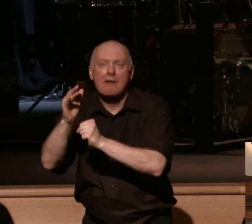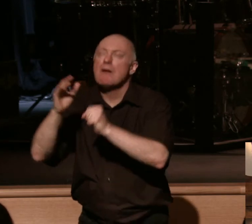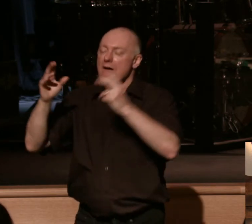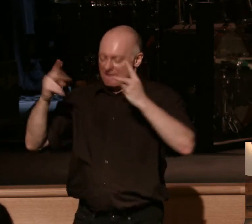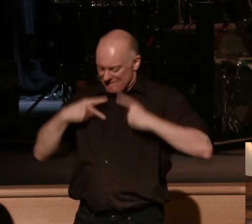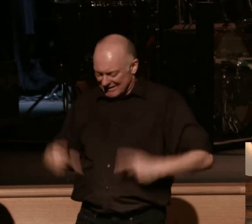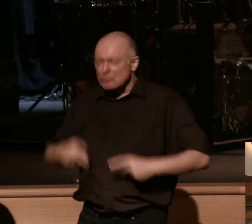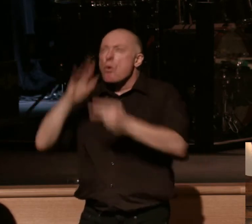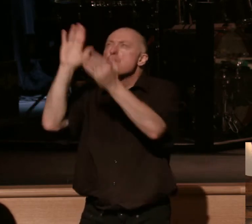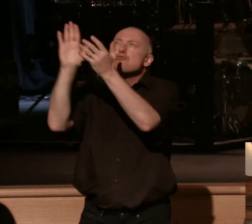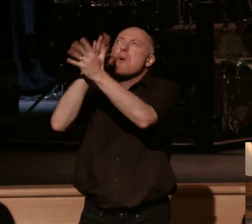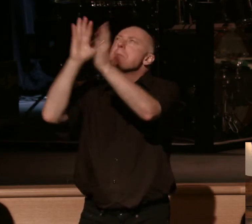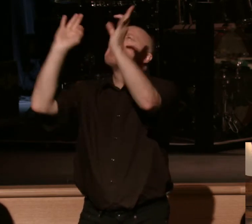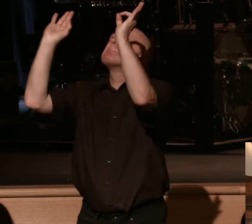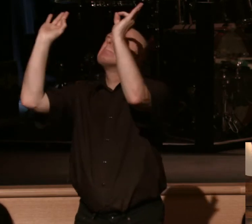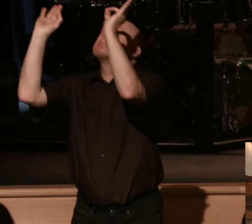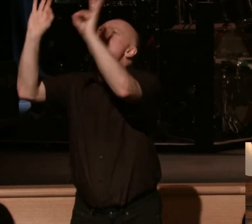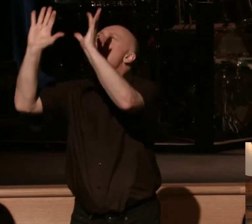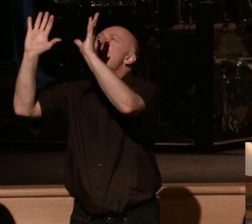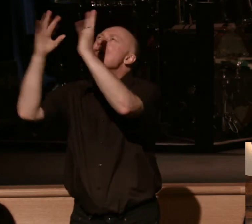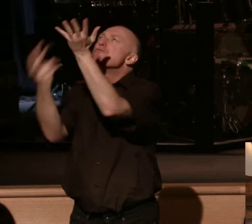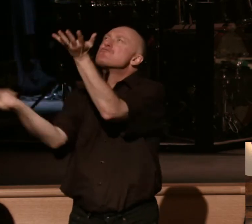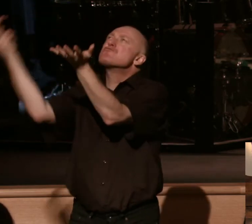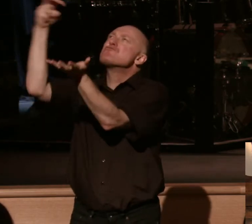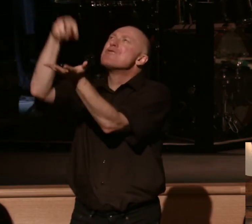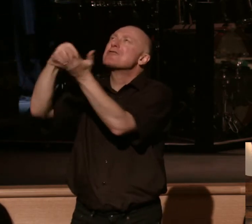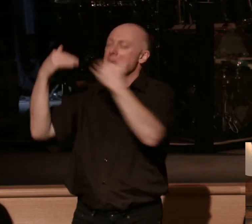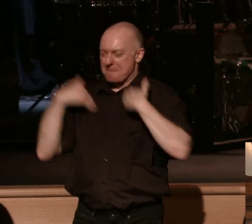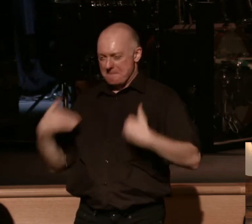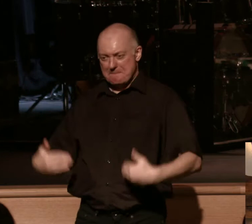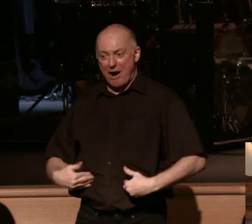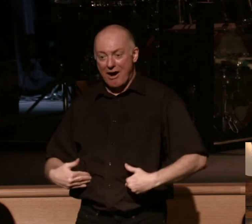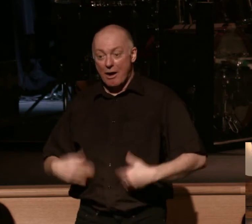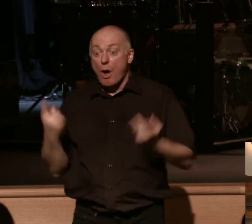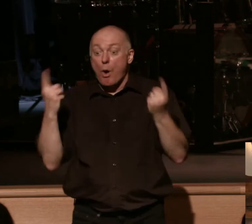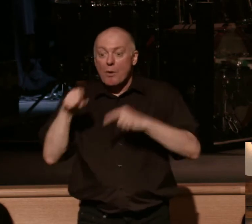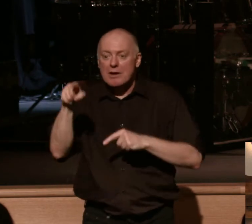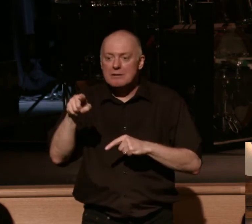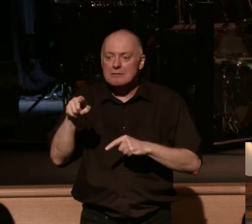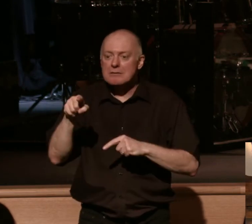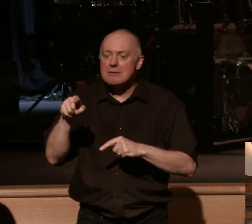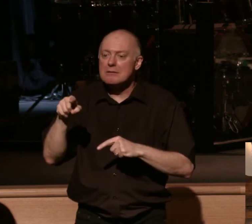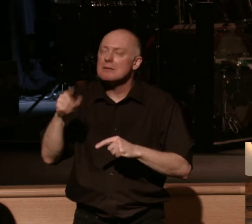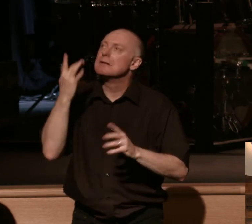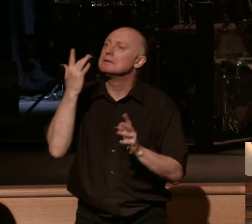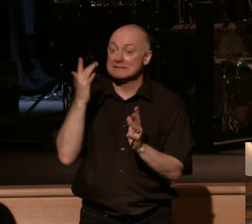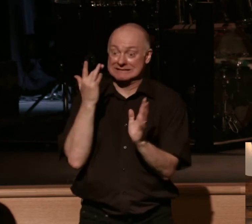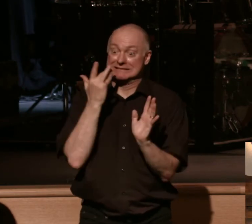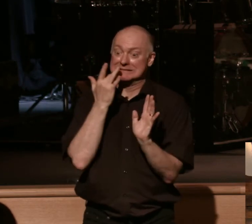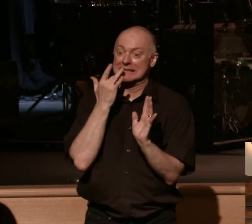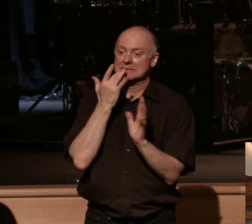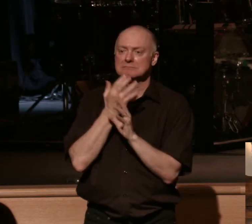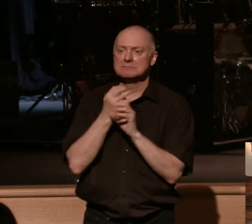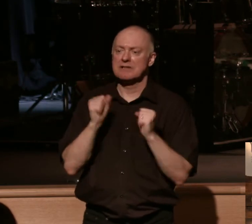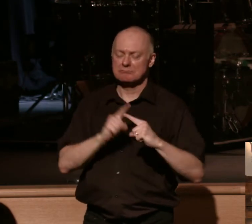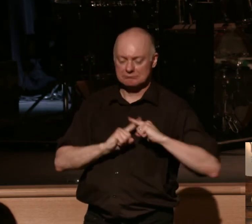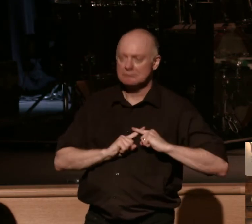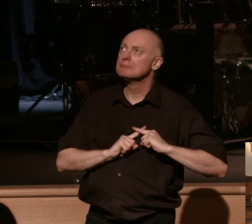glorious perfect resurrection body and when you've tasted this you long for it so that's why in verse 4